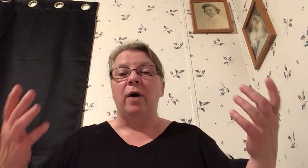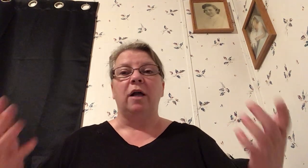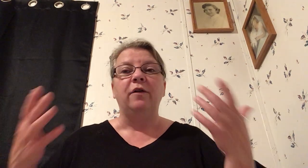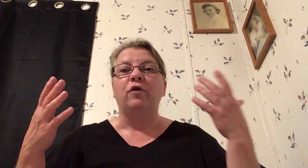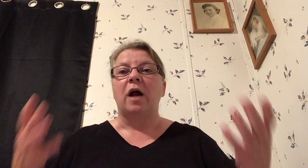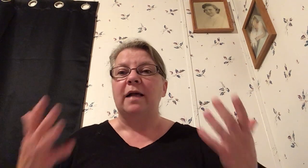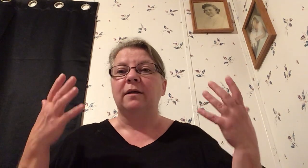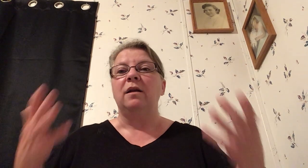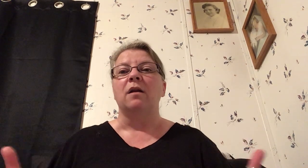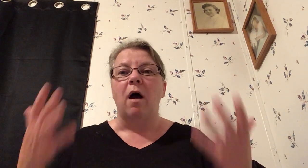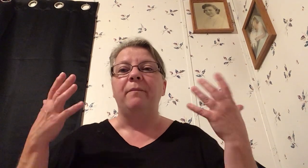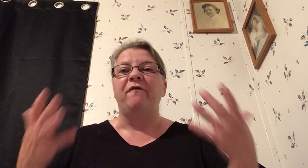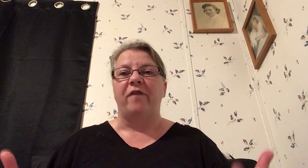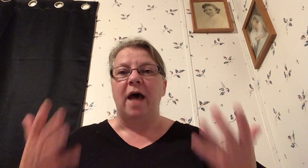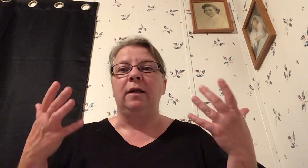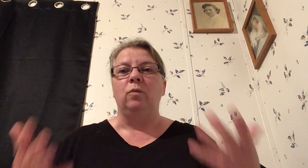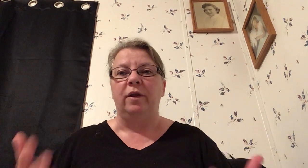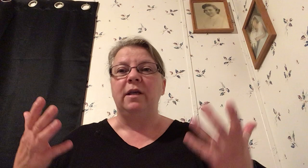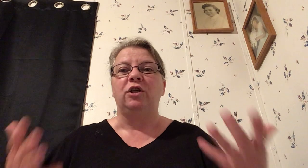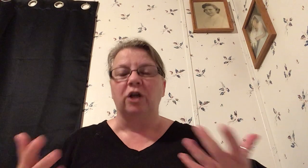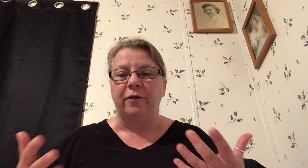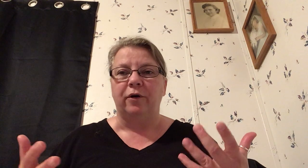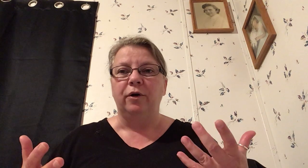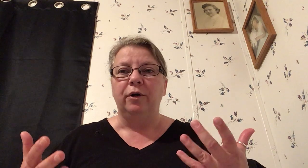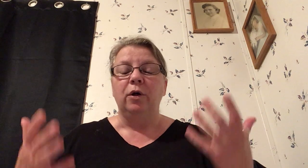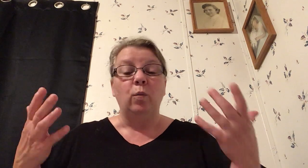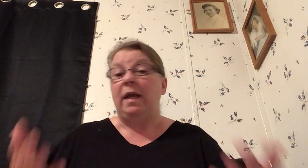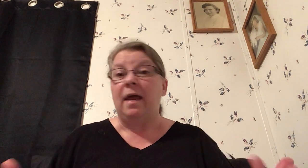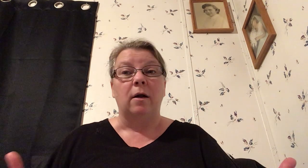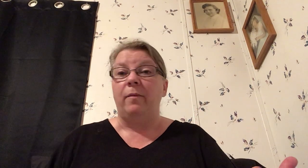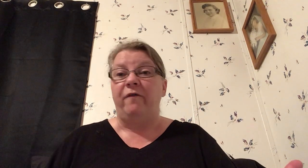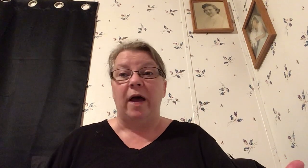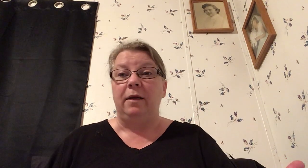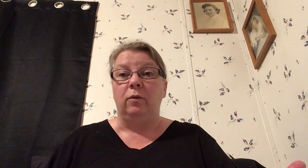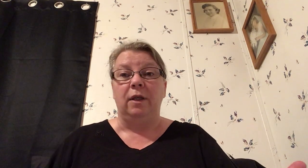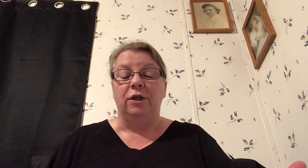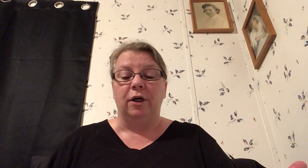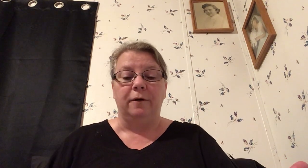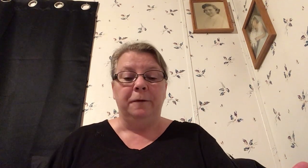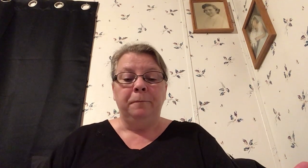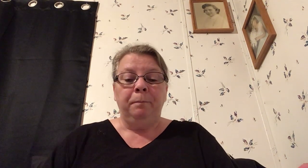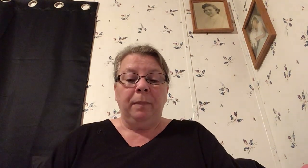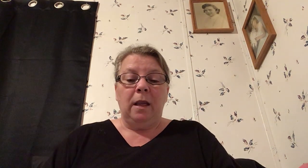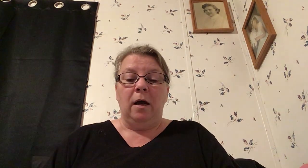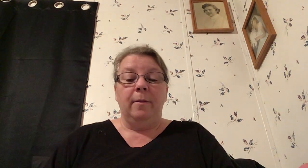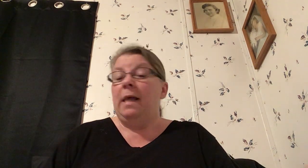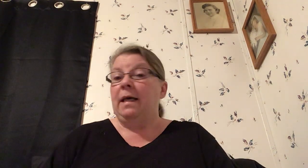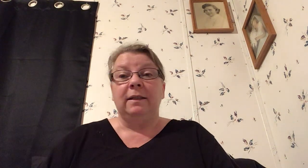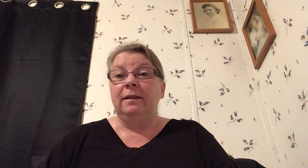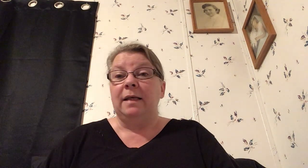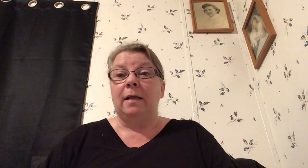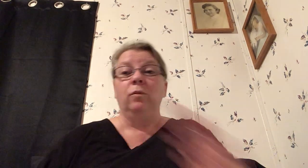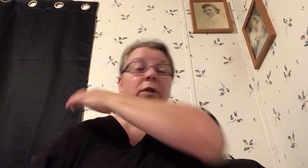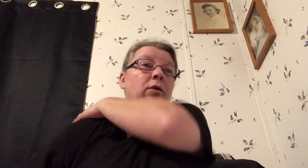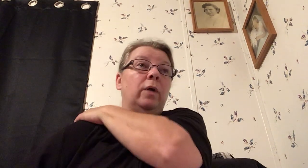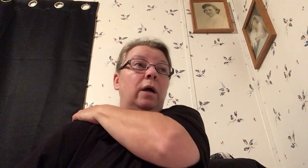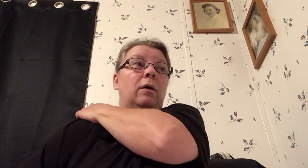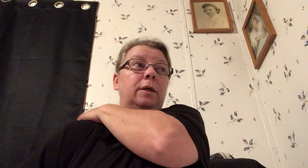body of Christ cannot be fighting with each other we cannot be fighting with each other um and that's exactly what's going on